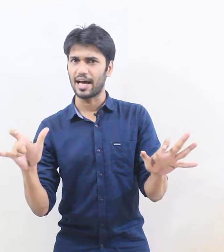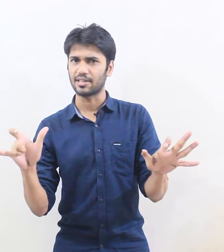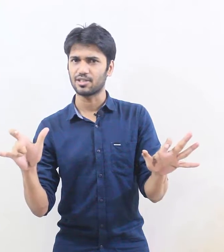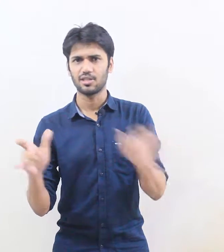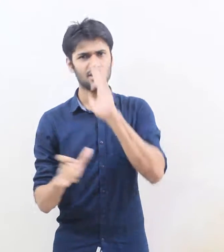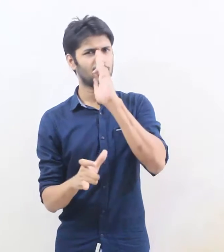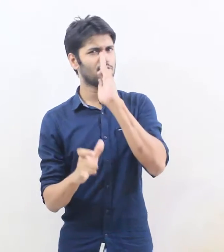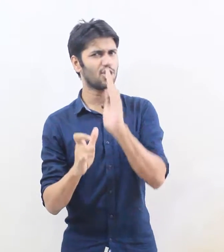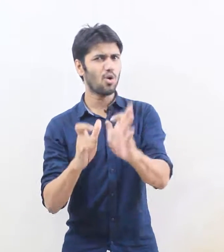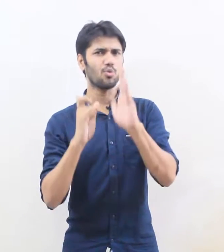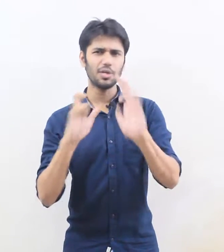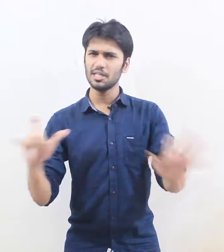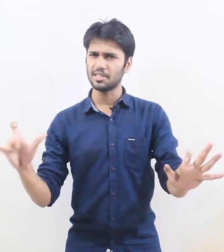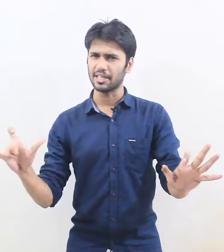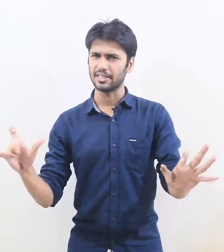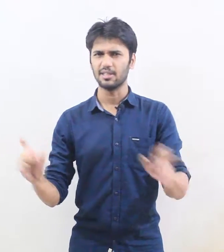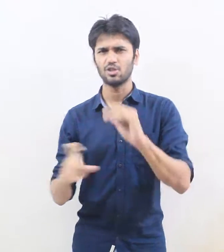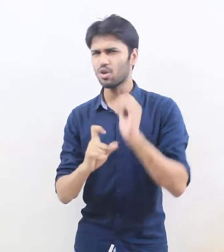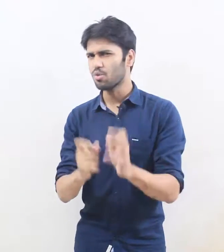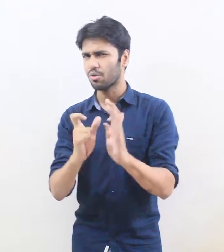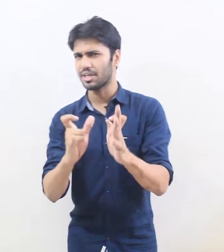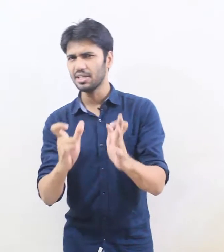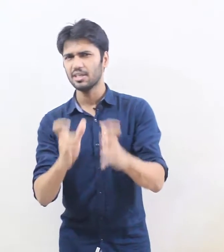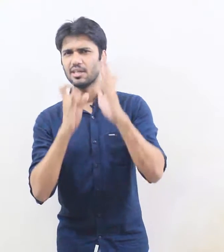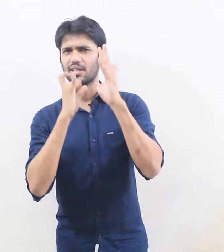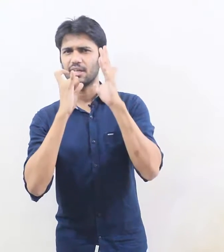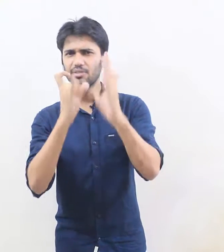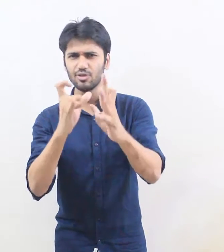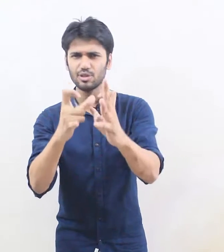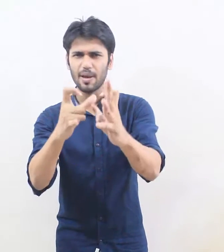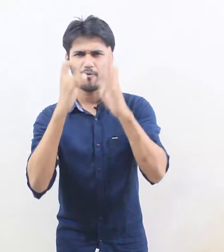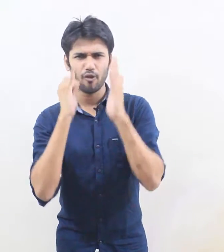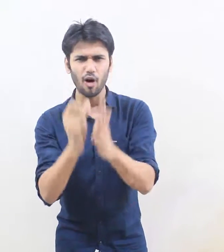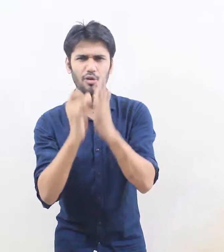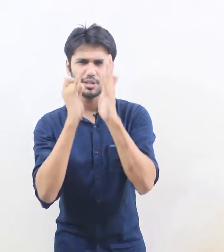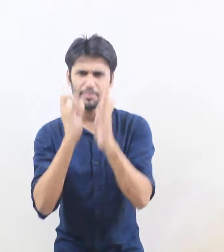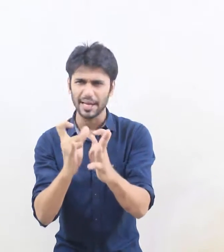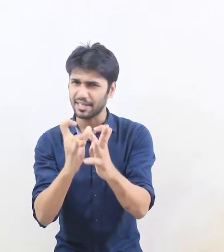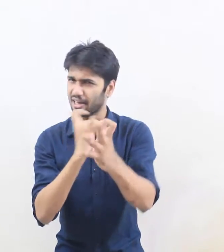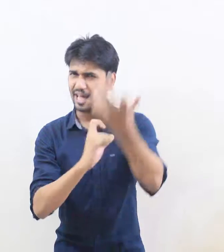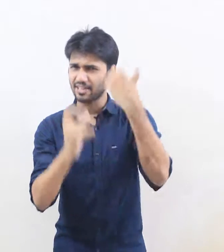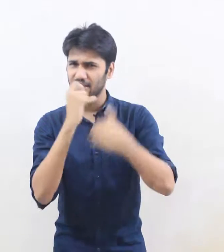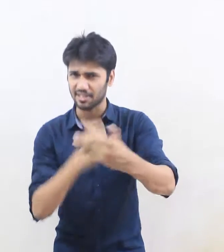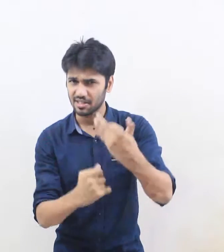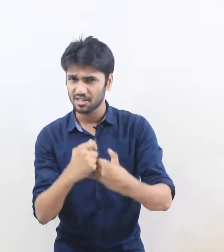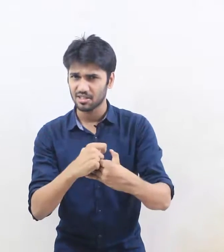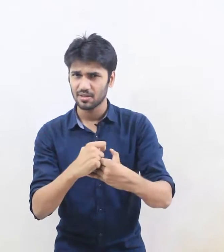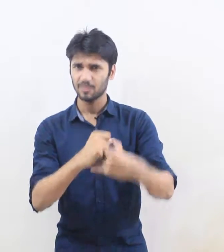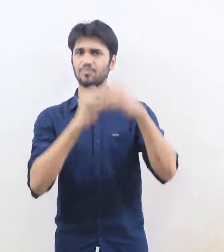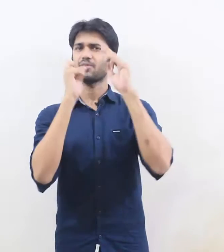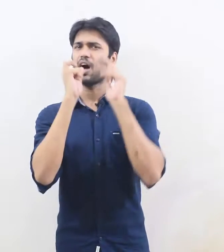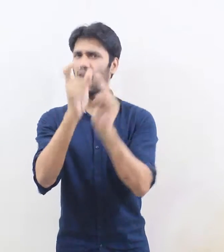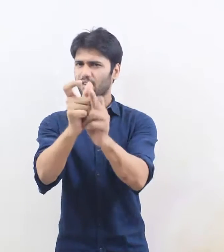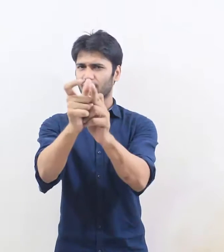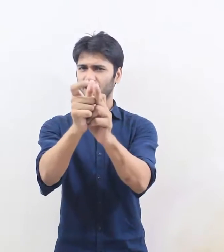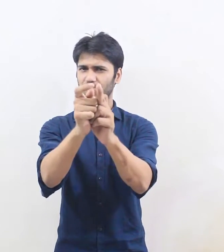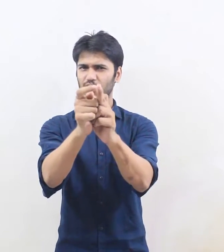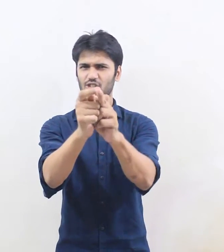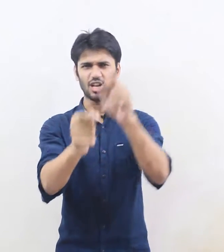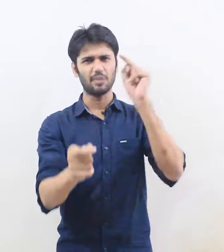it's so easy don't worry if you keep following me like this I believe this time